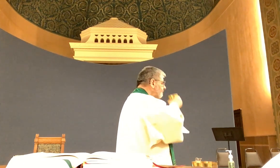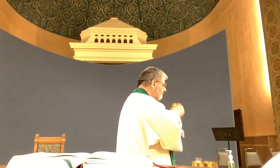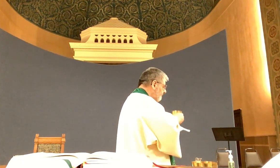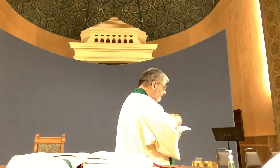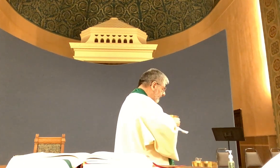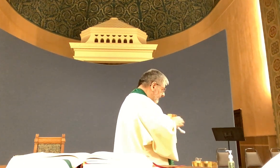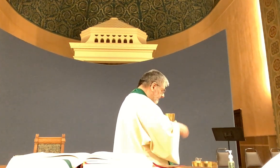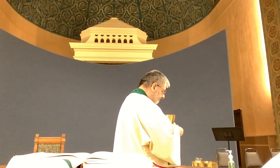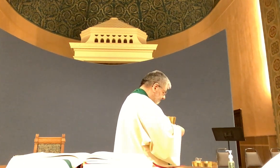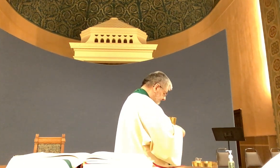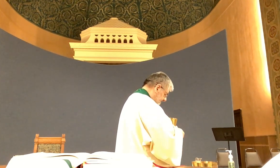go and the of the and one said the the